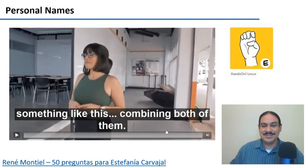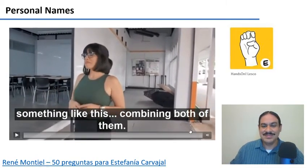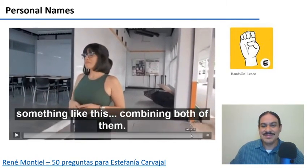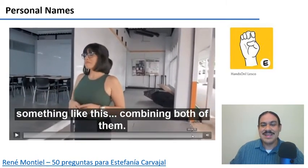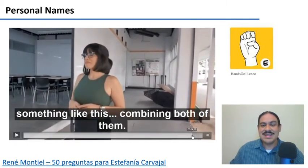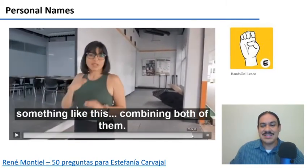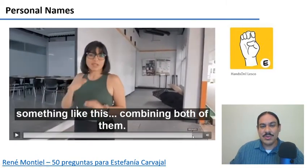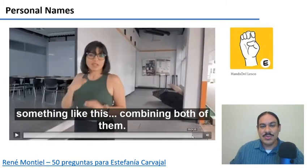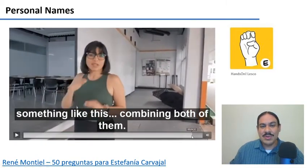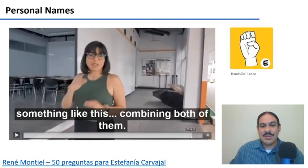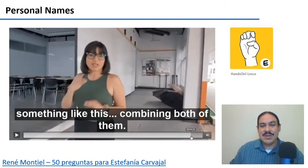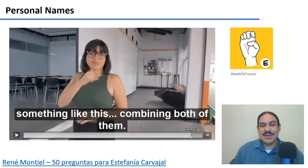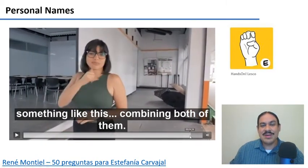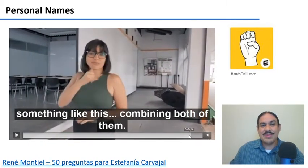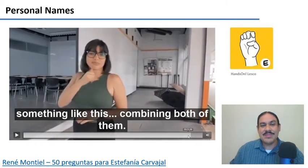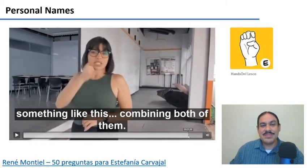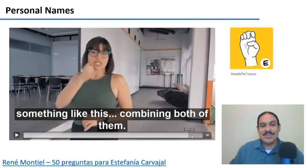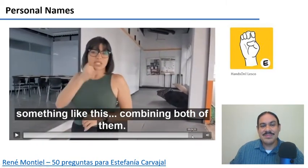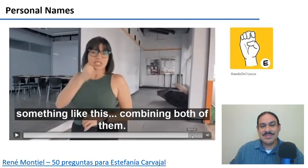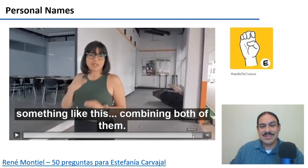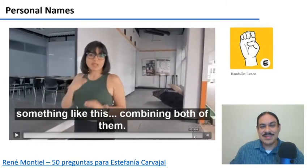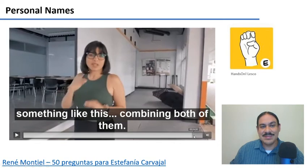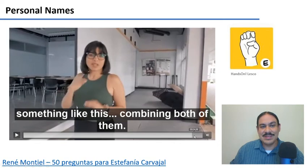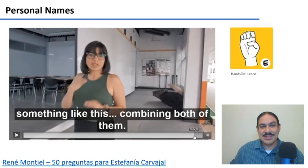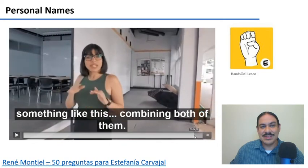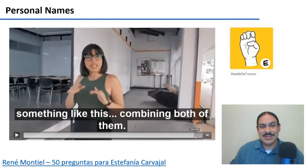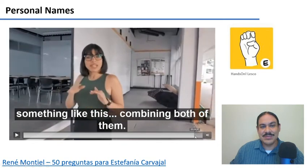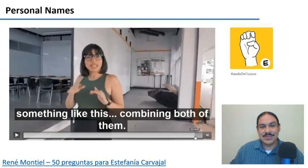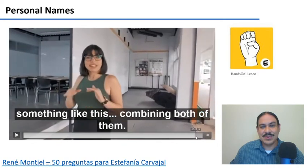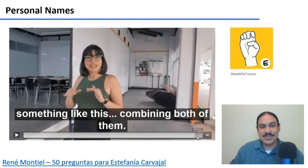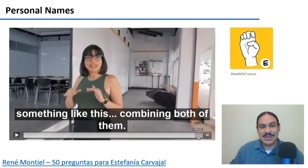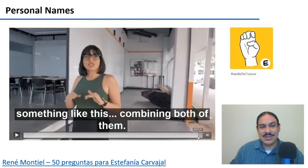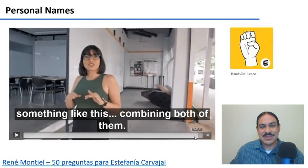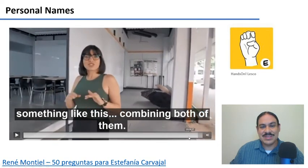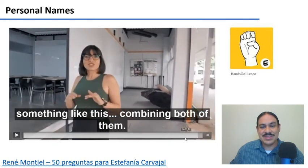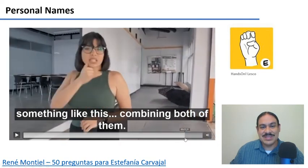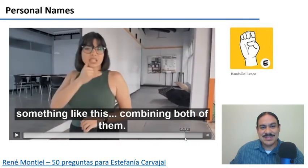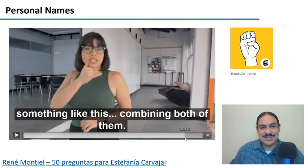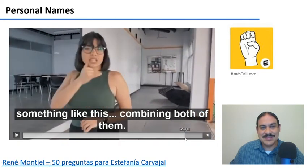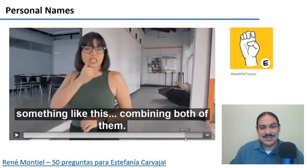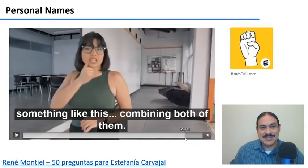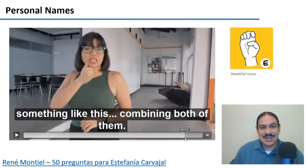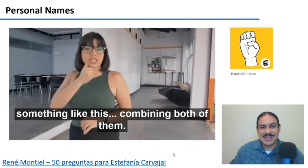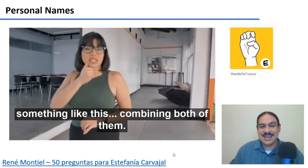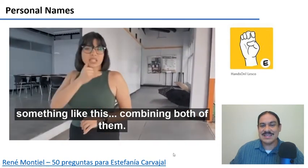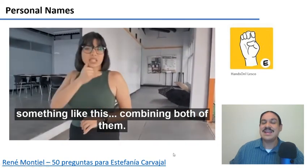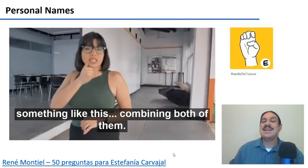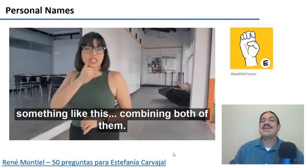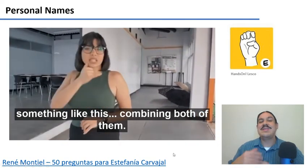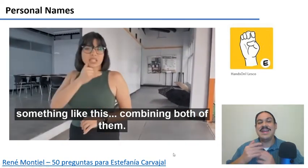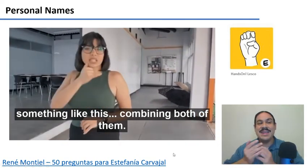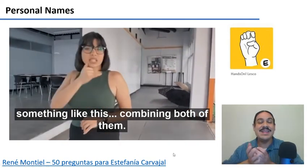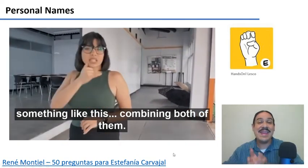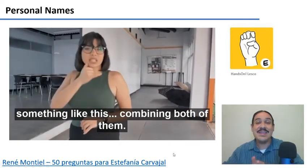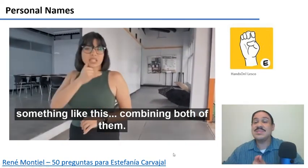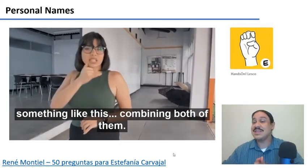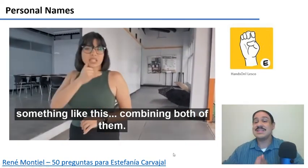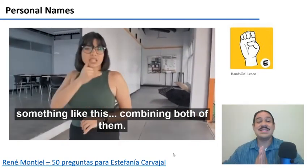so um let me look for the beard position yes names in sign